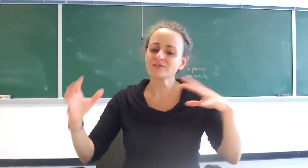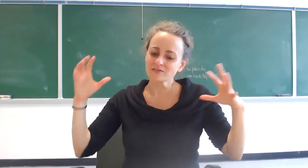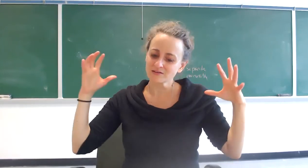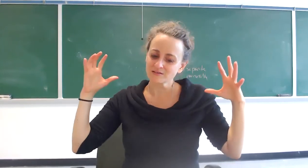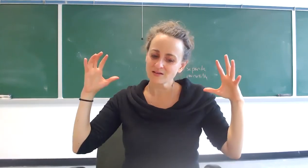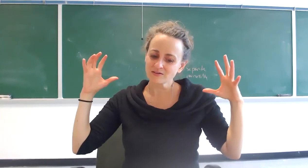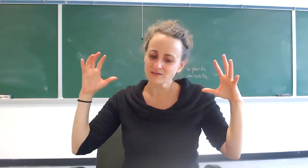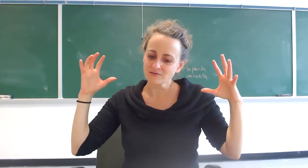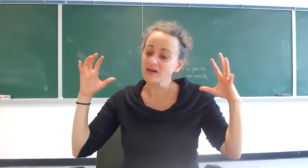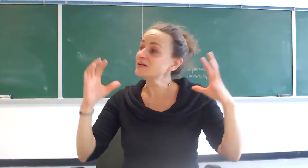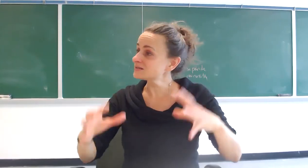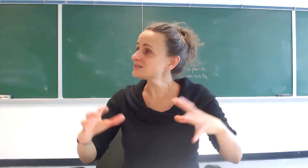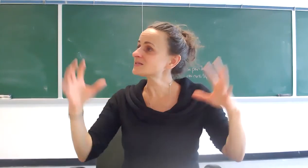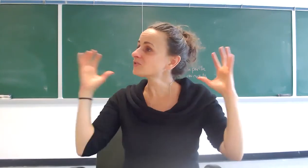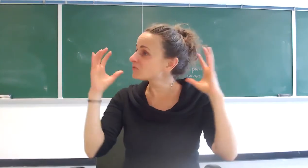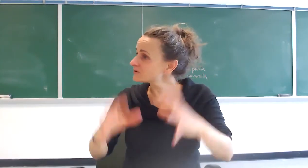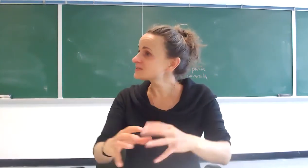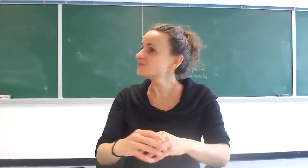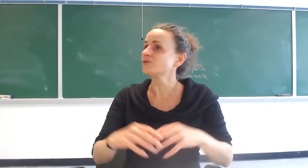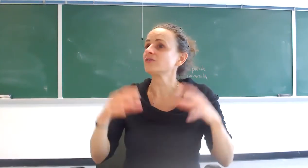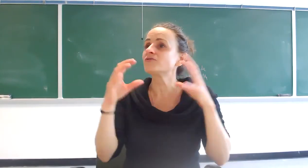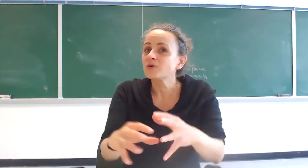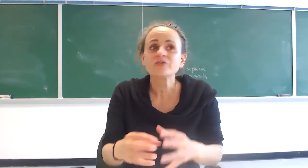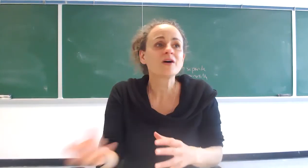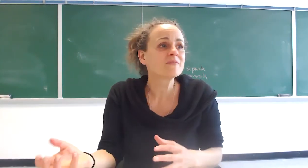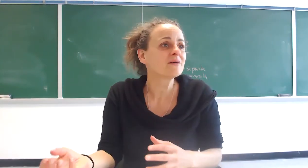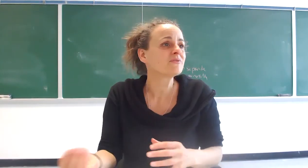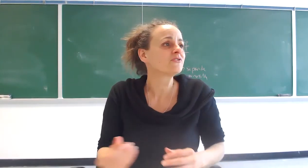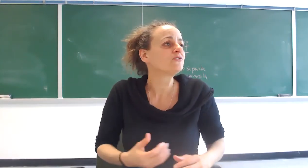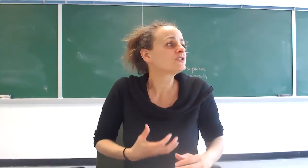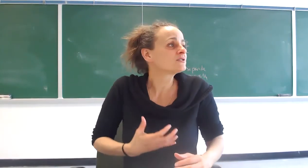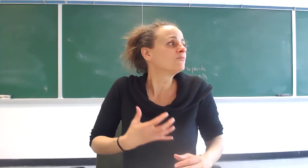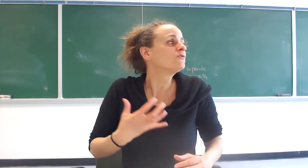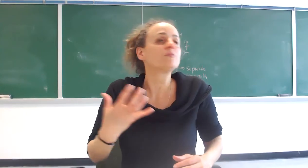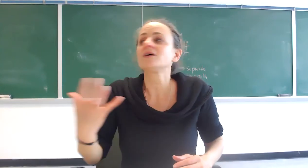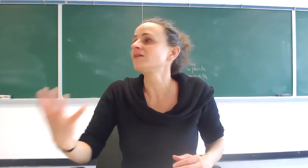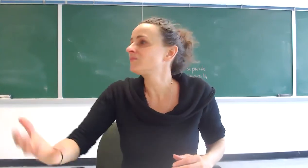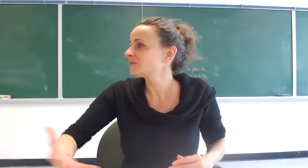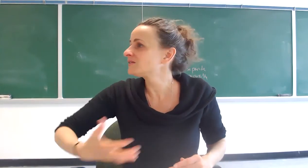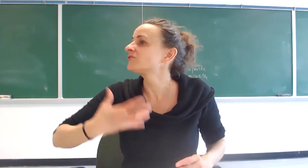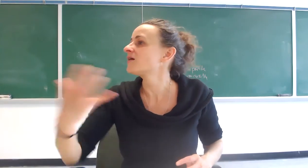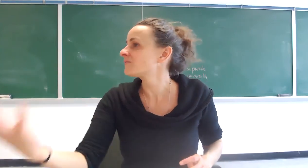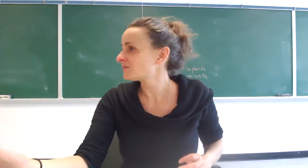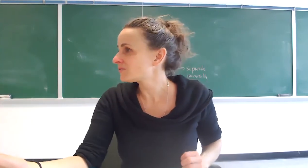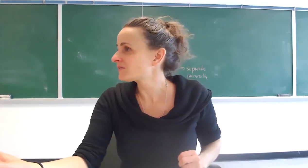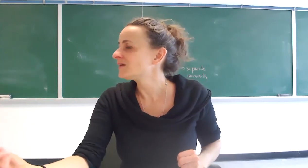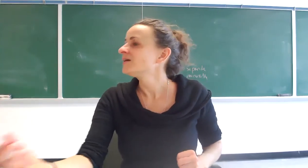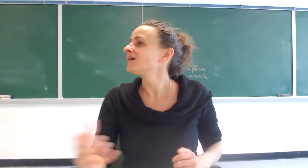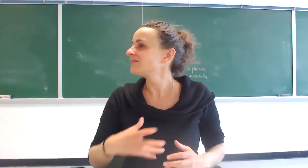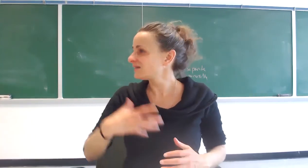it's not a violence it's not coercive you're not forced to help that person you're just moved beyond belief to help that person and that